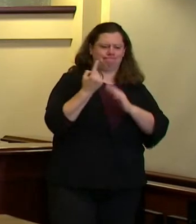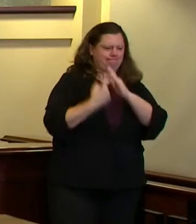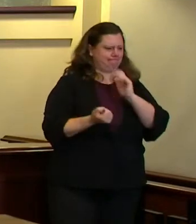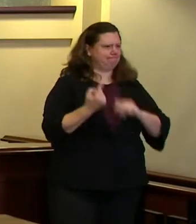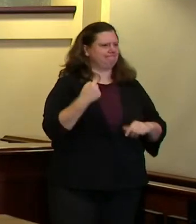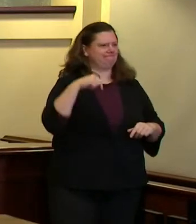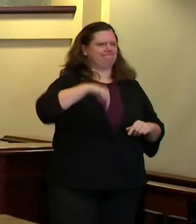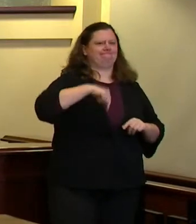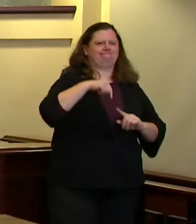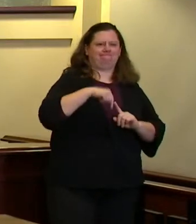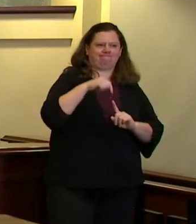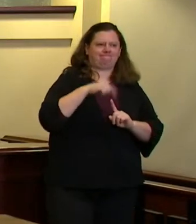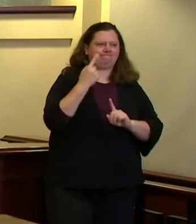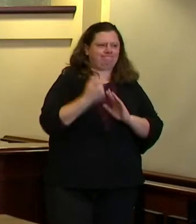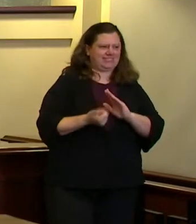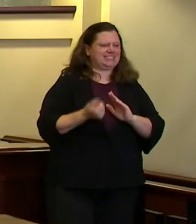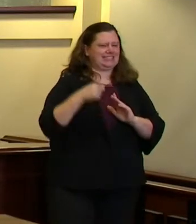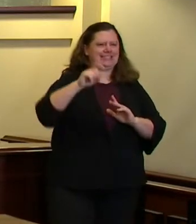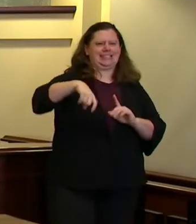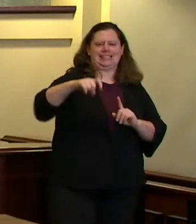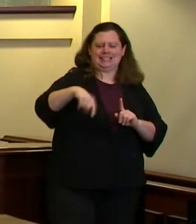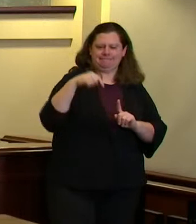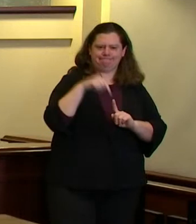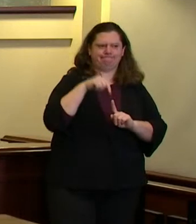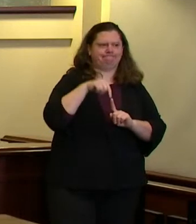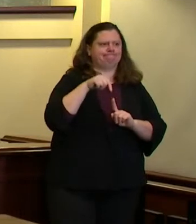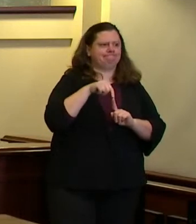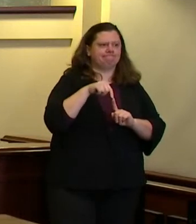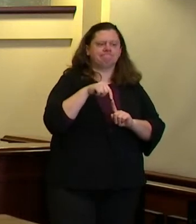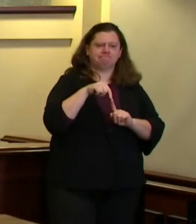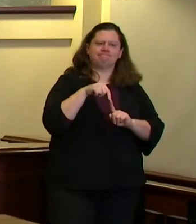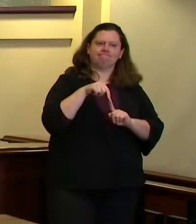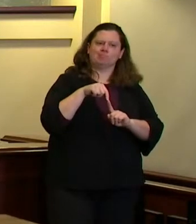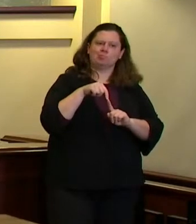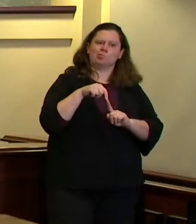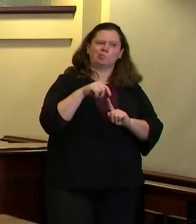public safety resources and so that's what we're intending to do